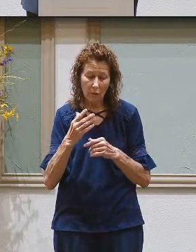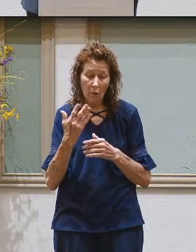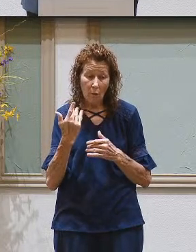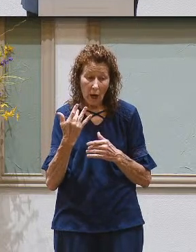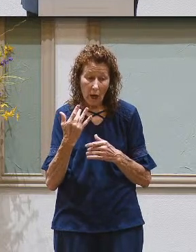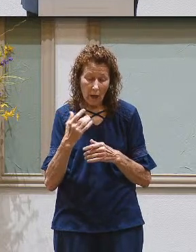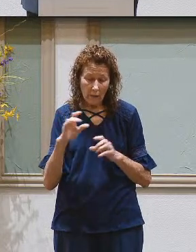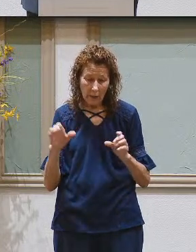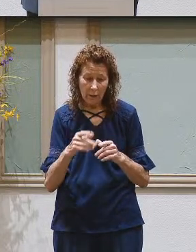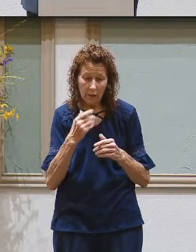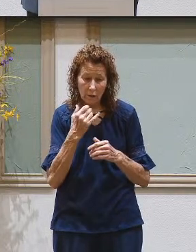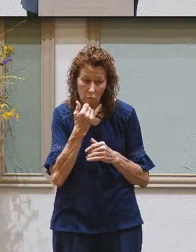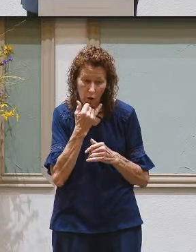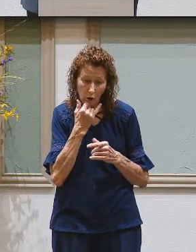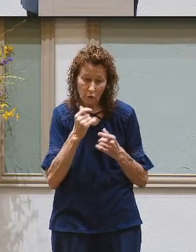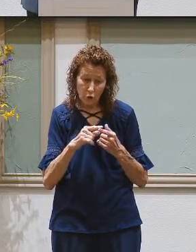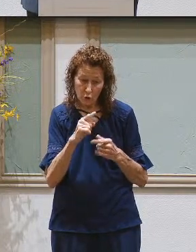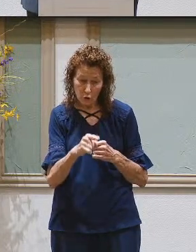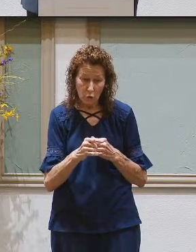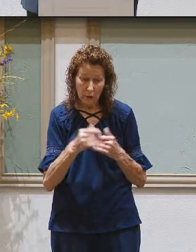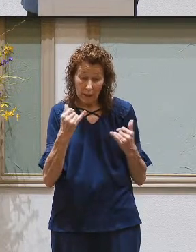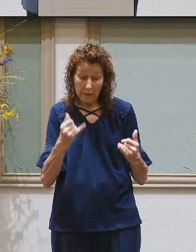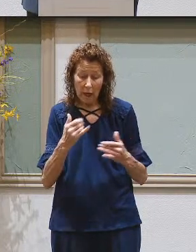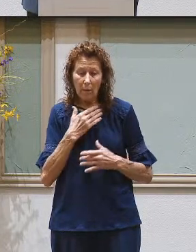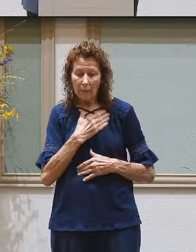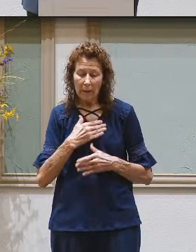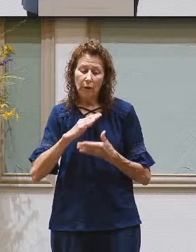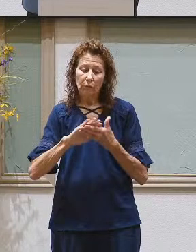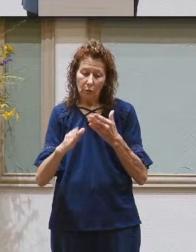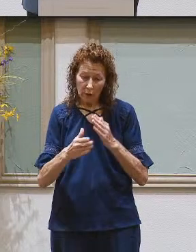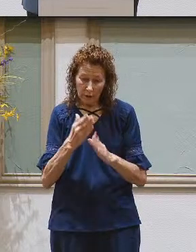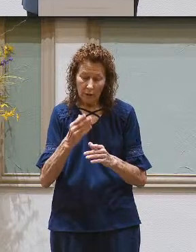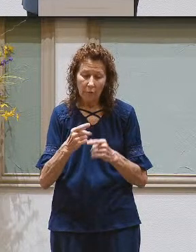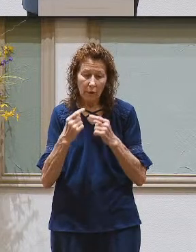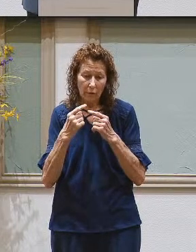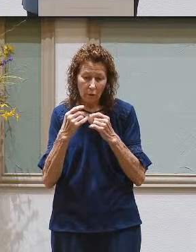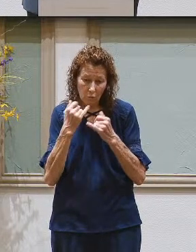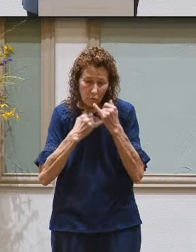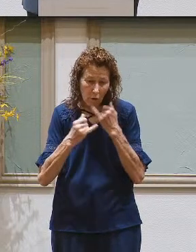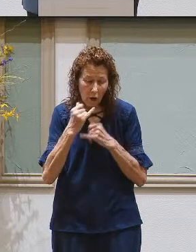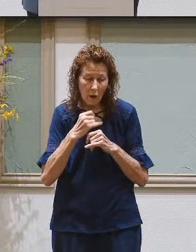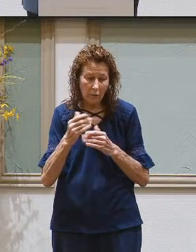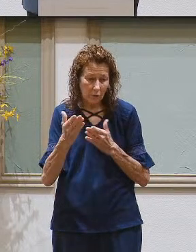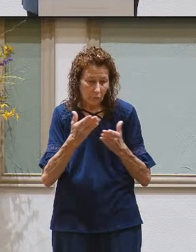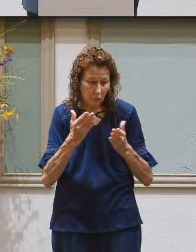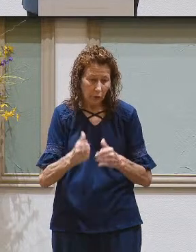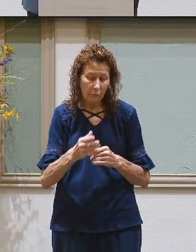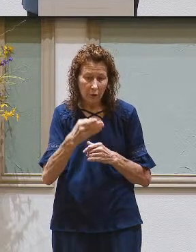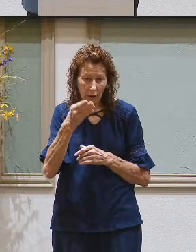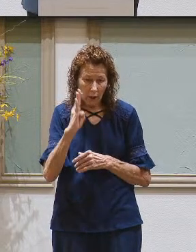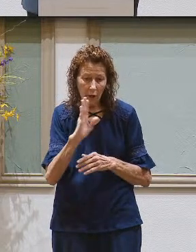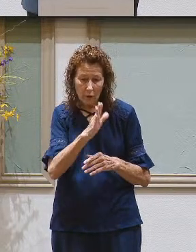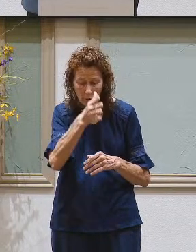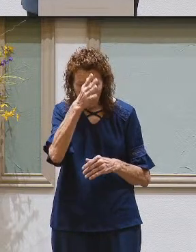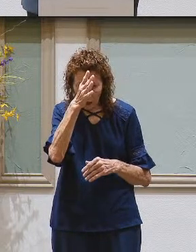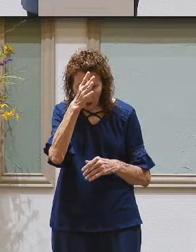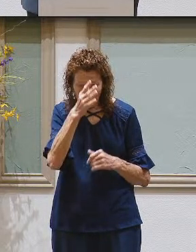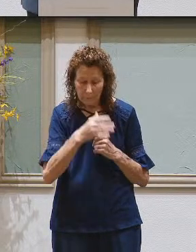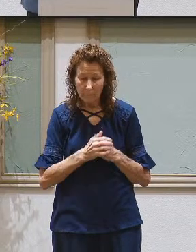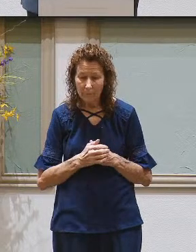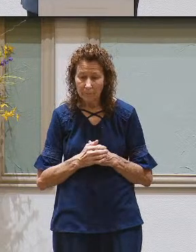they did evil to you. and now please forgive the transgression of the servants of the God of your father.